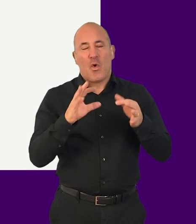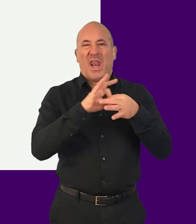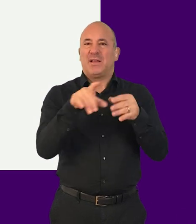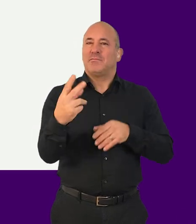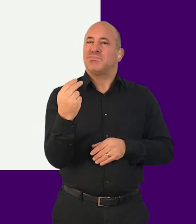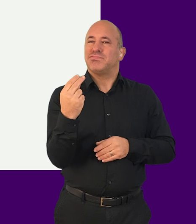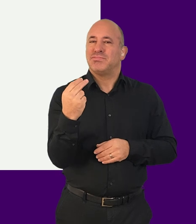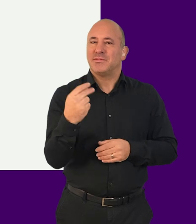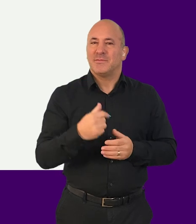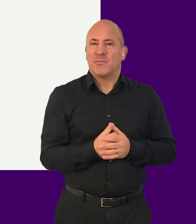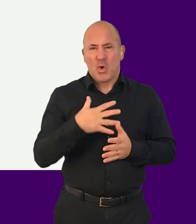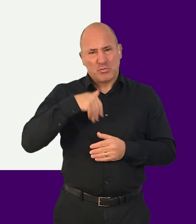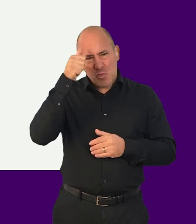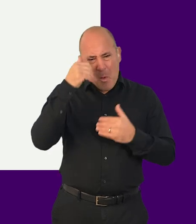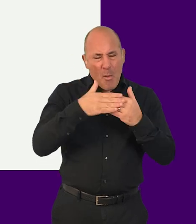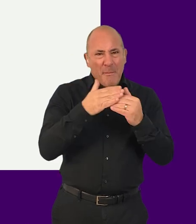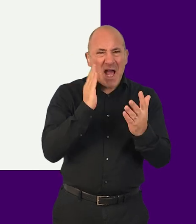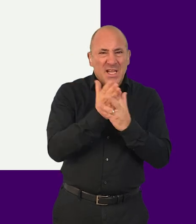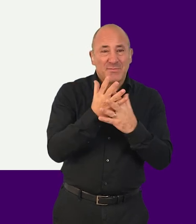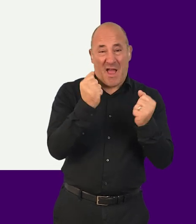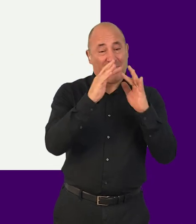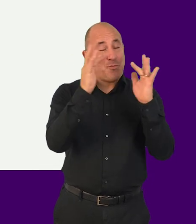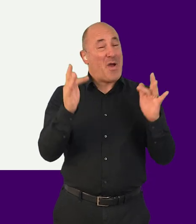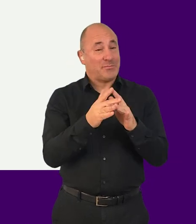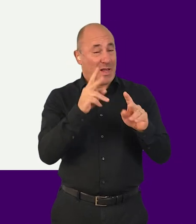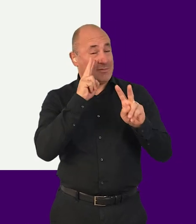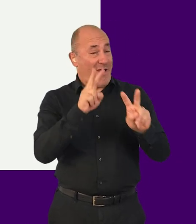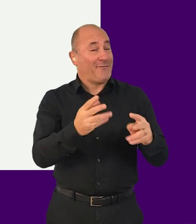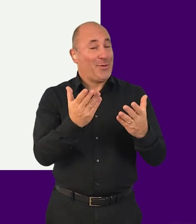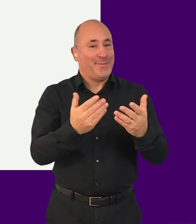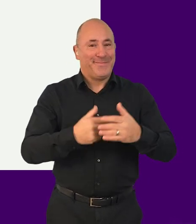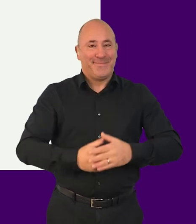To find out more about accessibility, visit tetralogical.com.